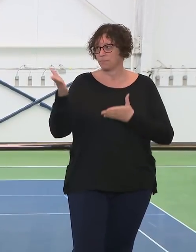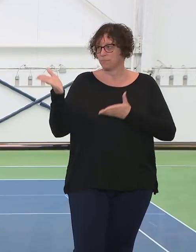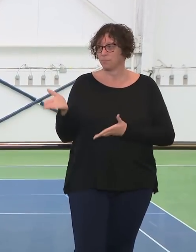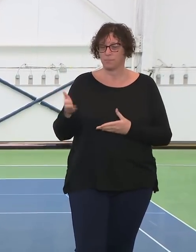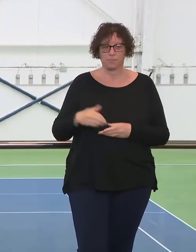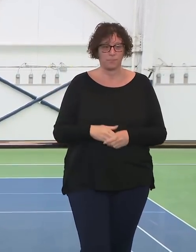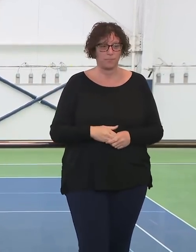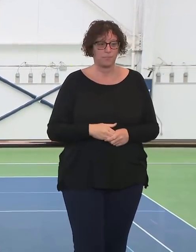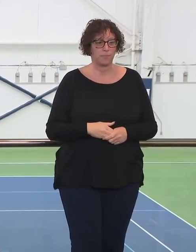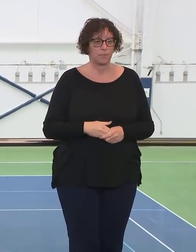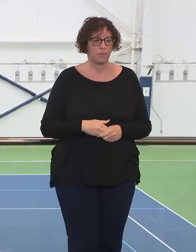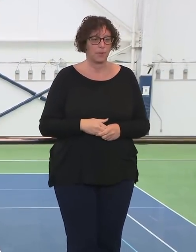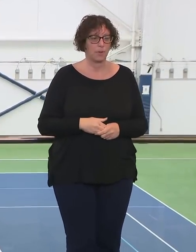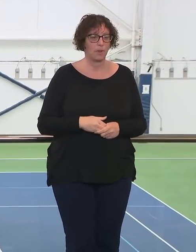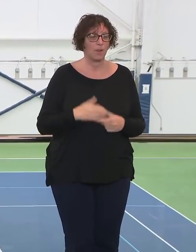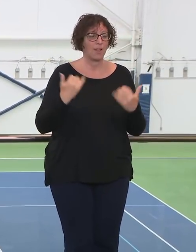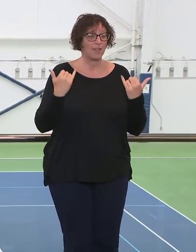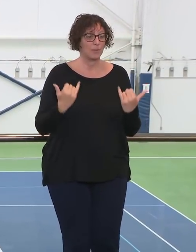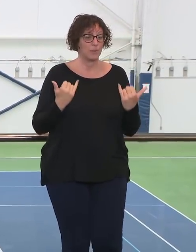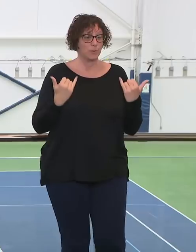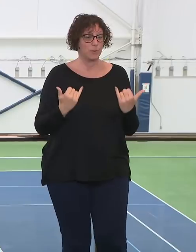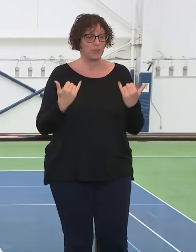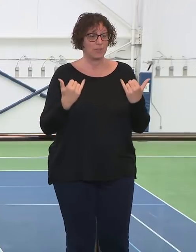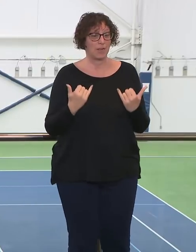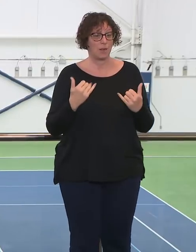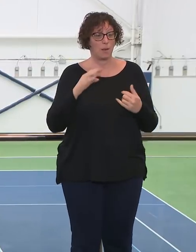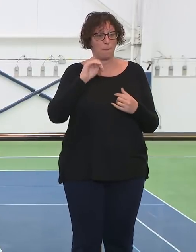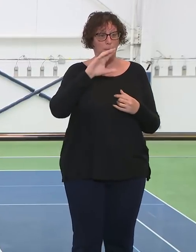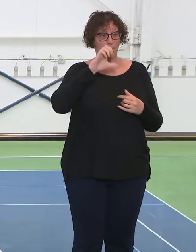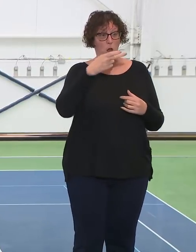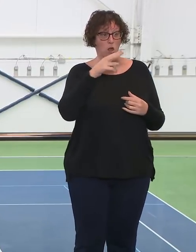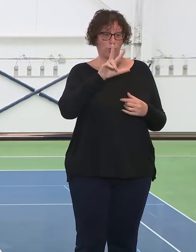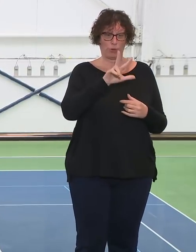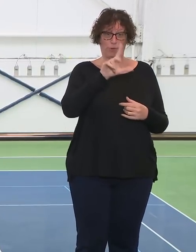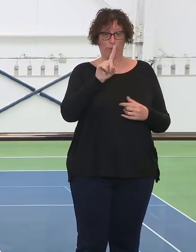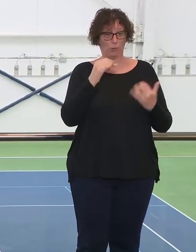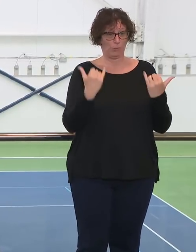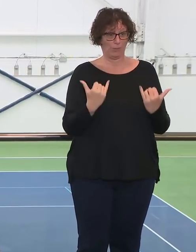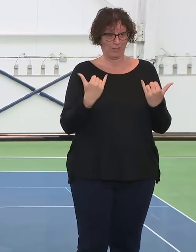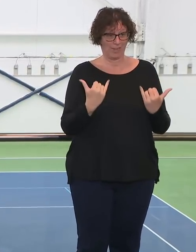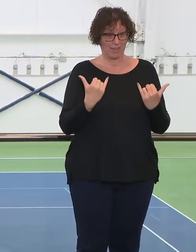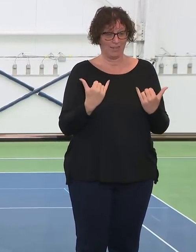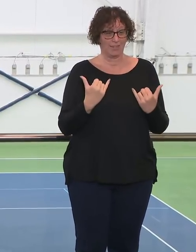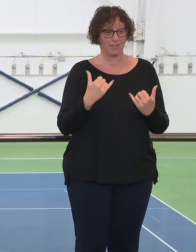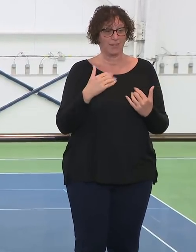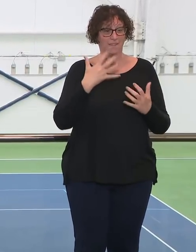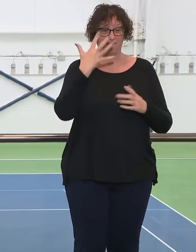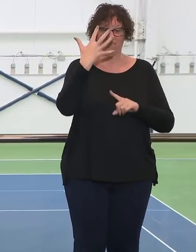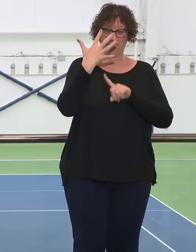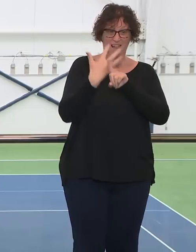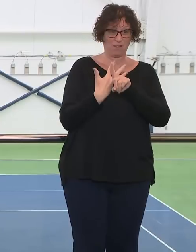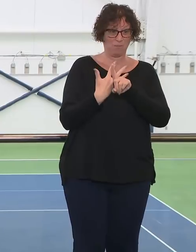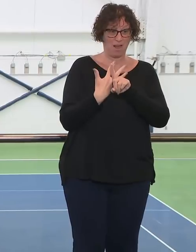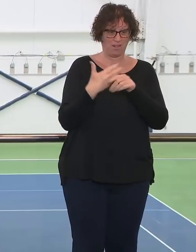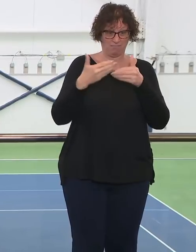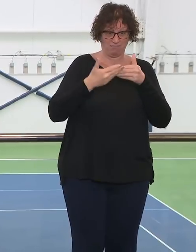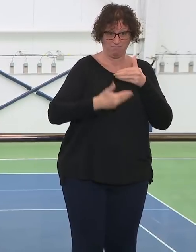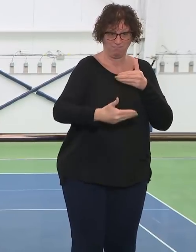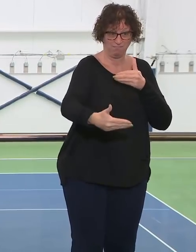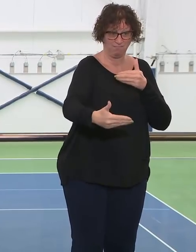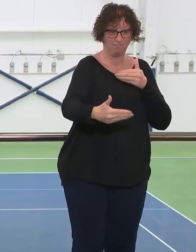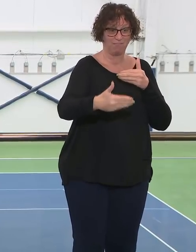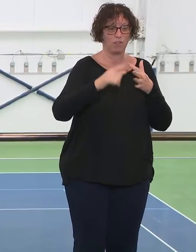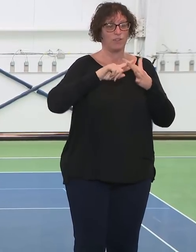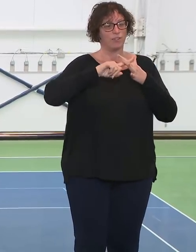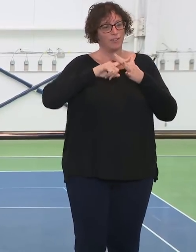Ironically, today is March 31st, and five months from today is August 31st, which is the first day of the main draw of the U.S. Open. We